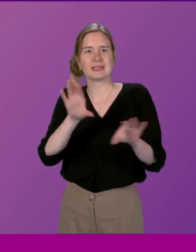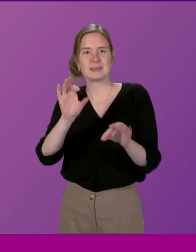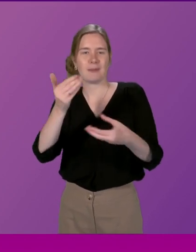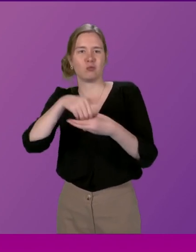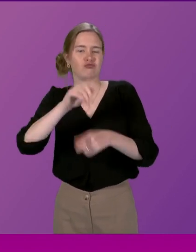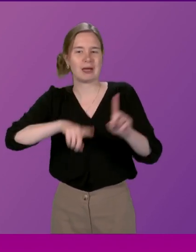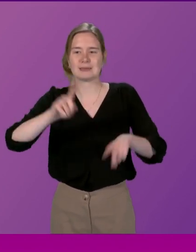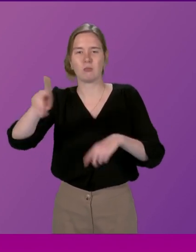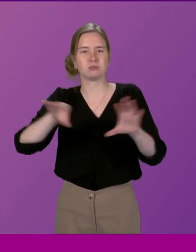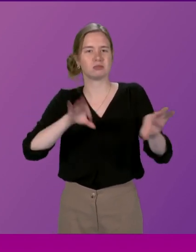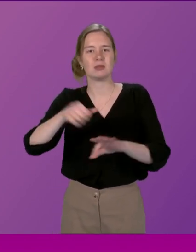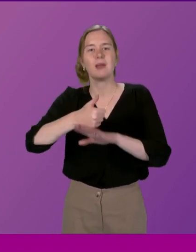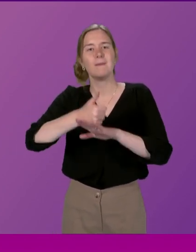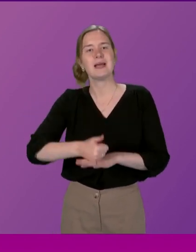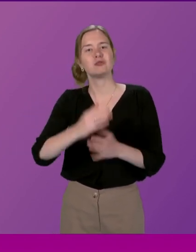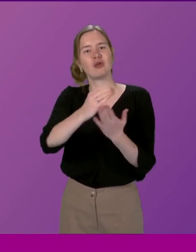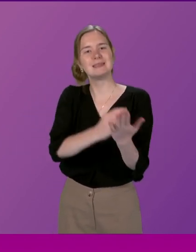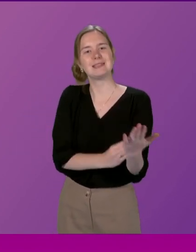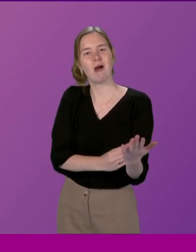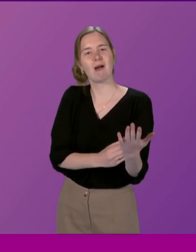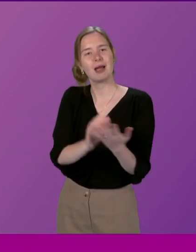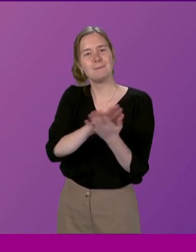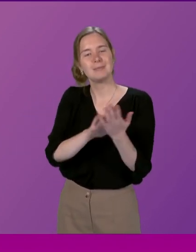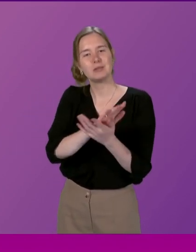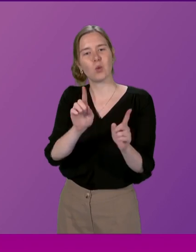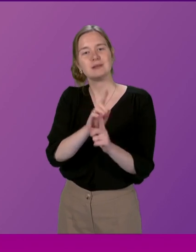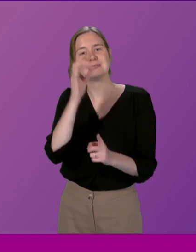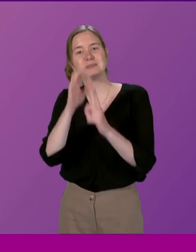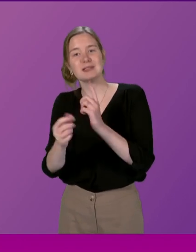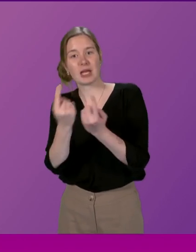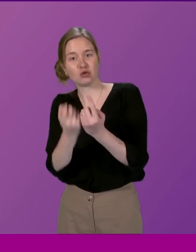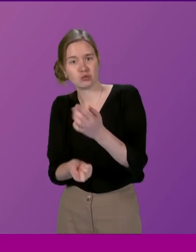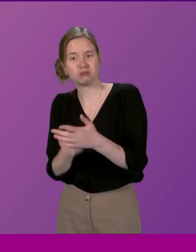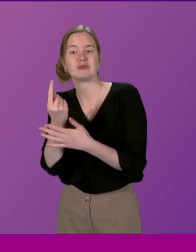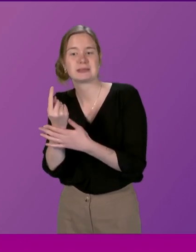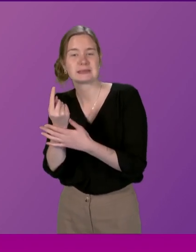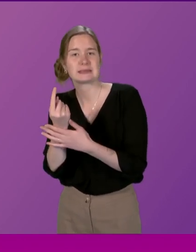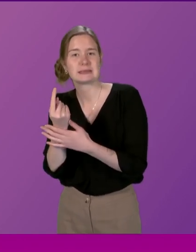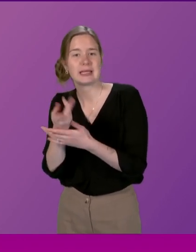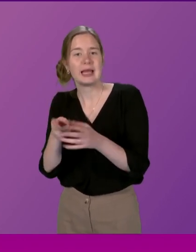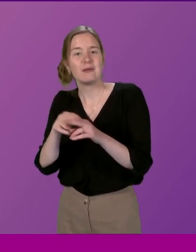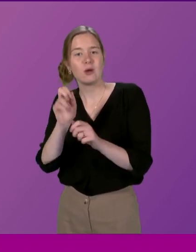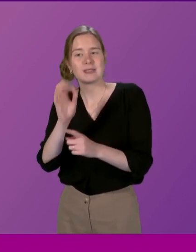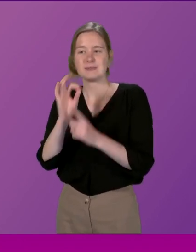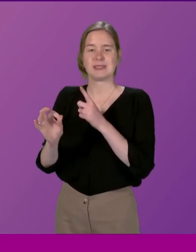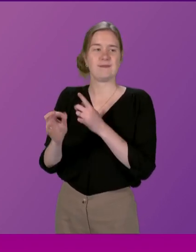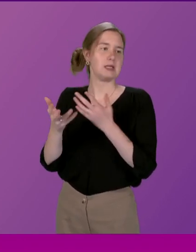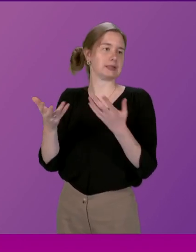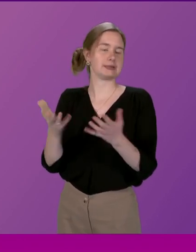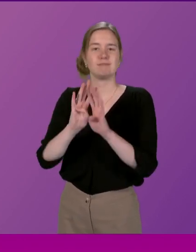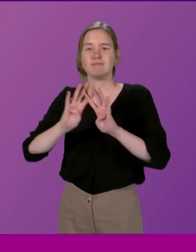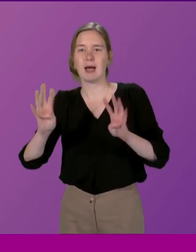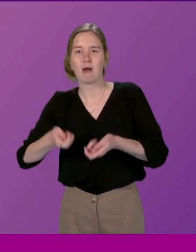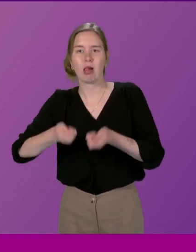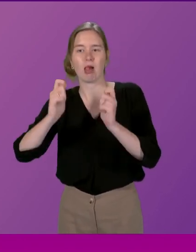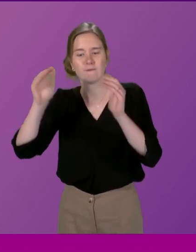the basis of that criteria can be determined if, in fact, a specific issue was the one in which there was going to be a particular panel